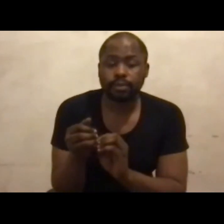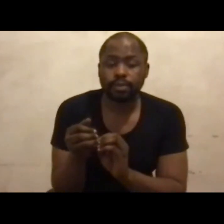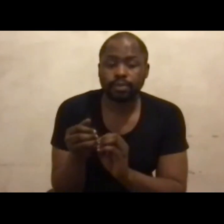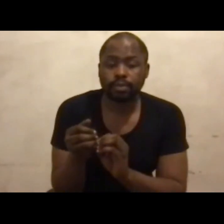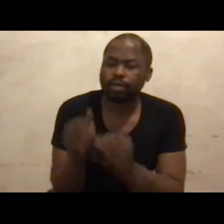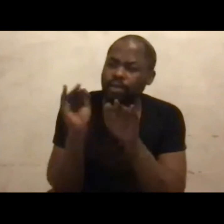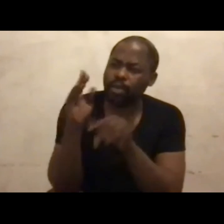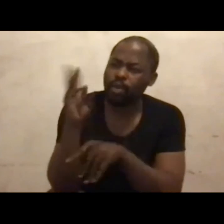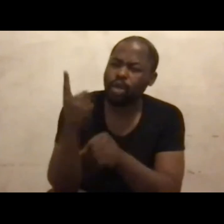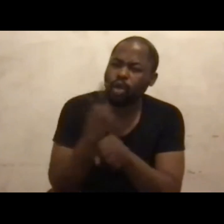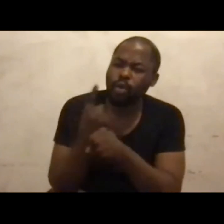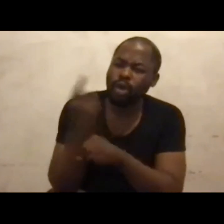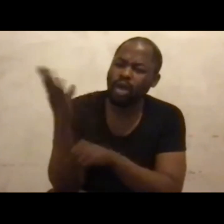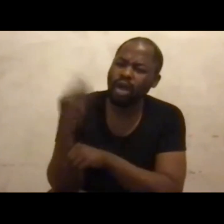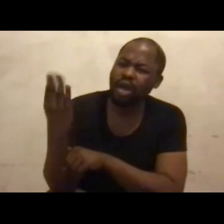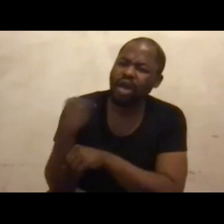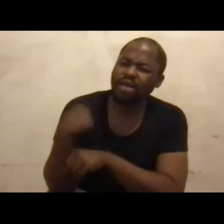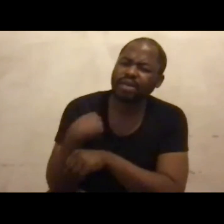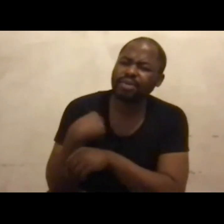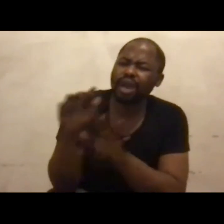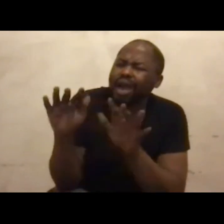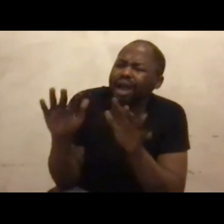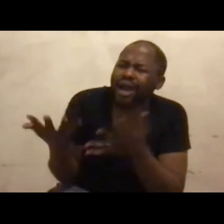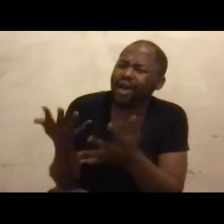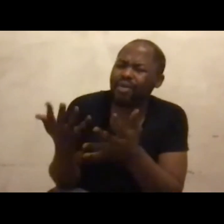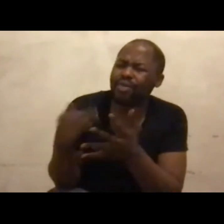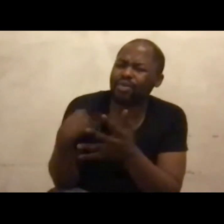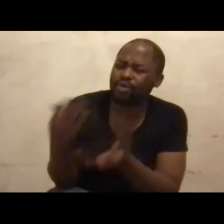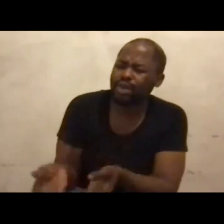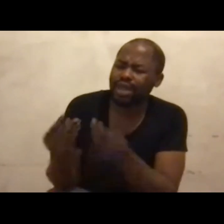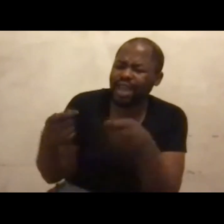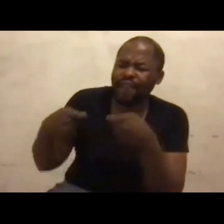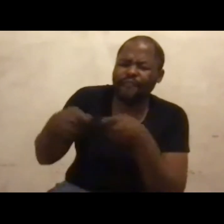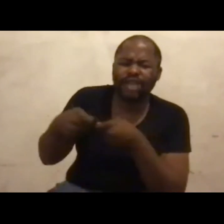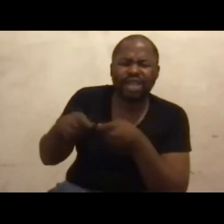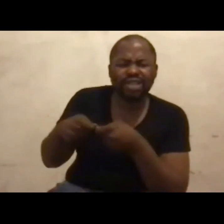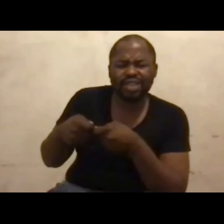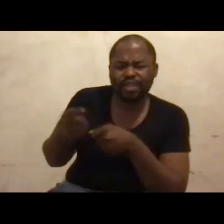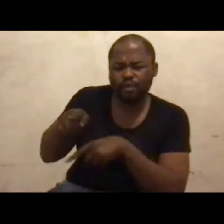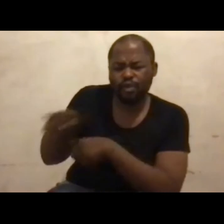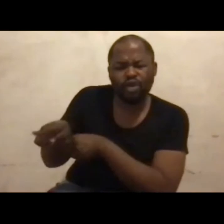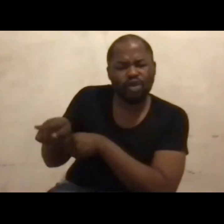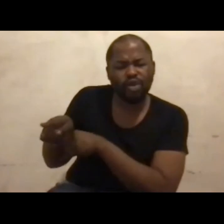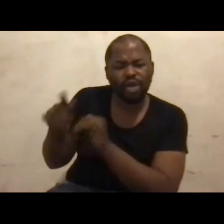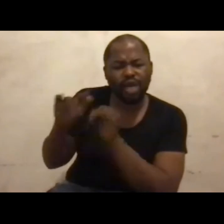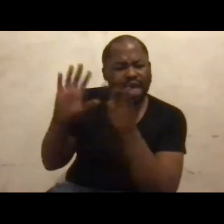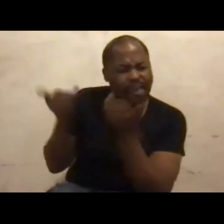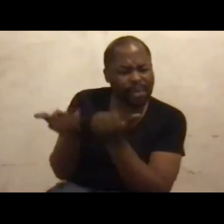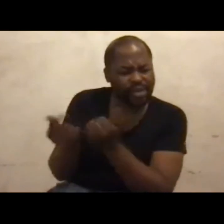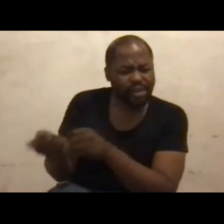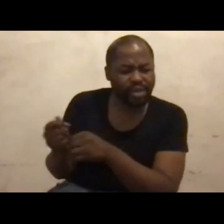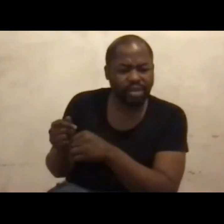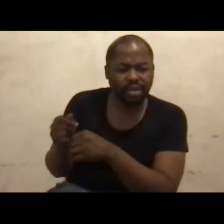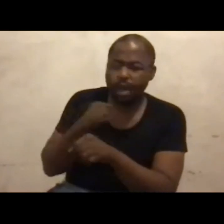ask me, how did you manage to get funding, particularly from government? Because I was not asking.